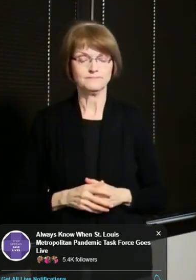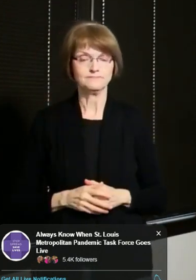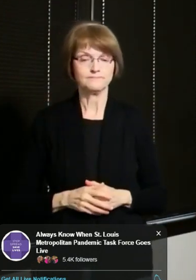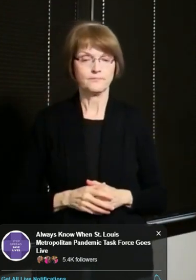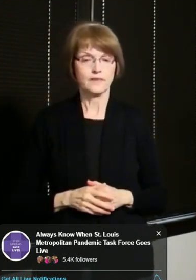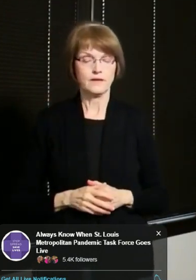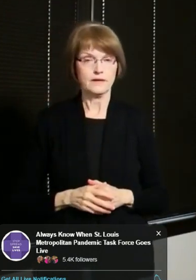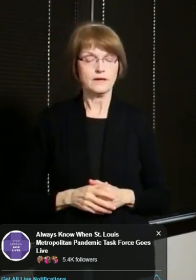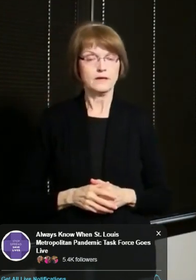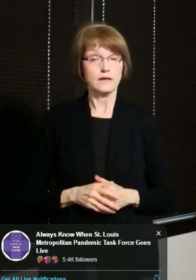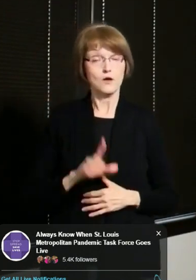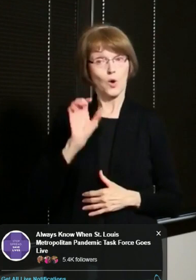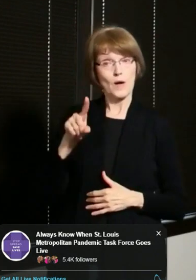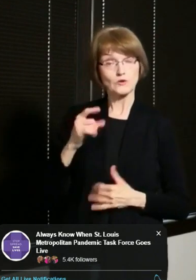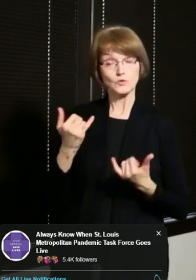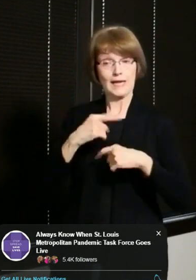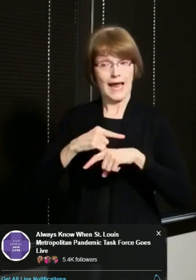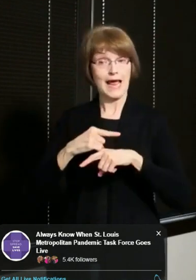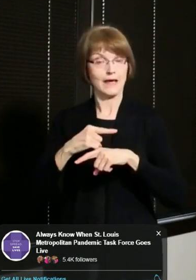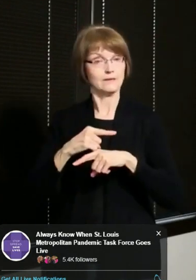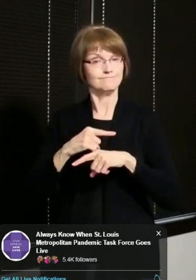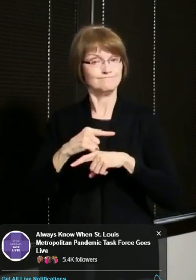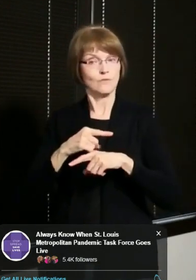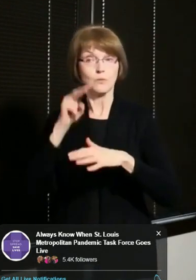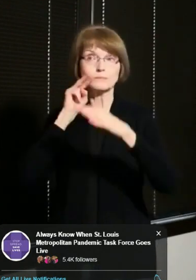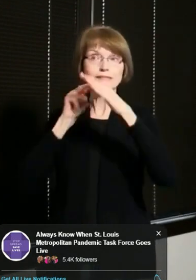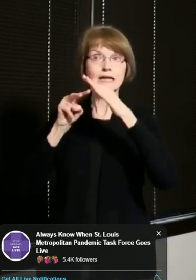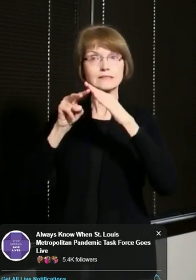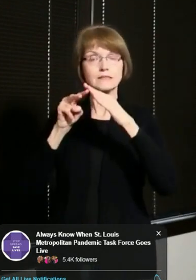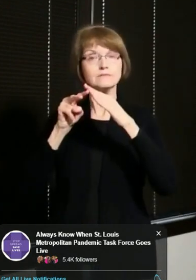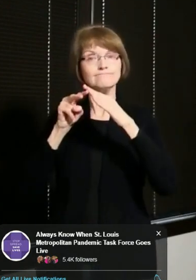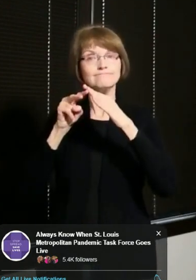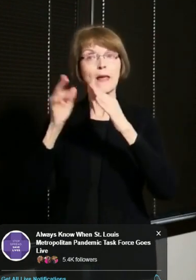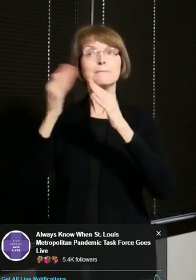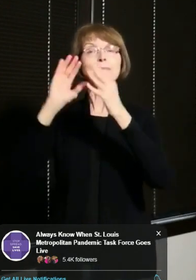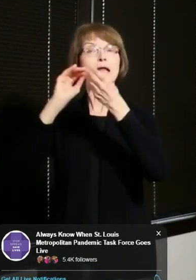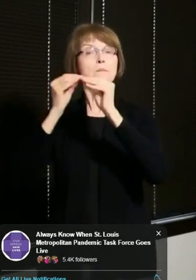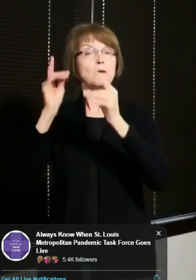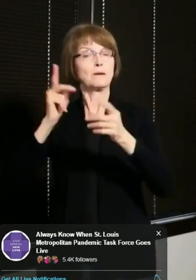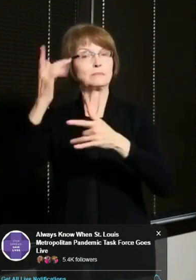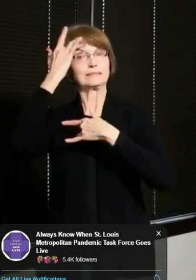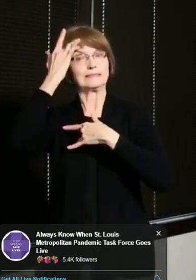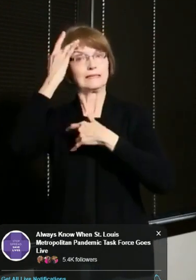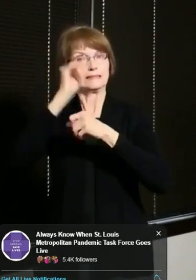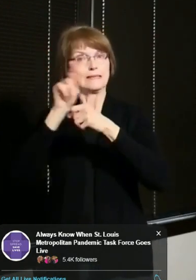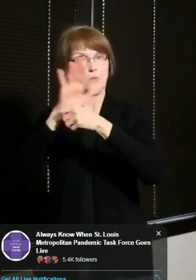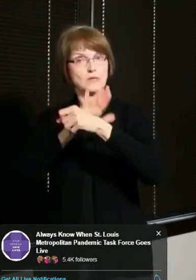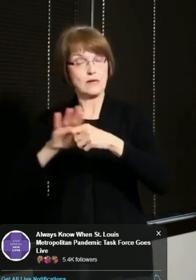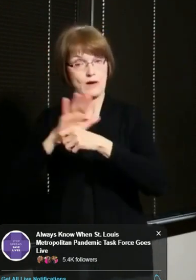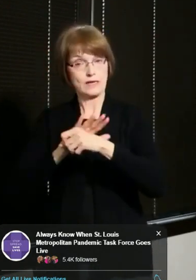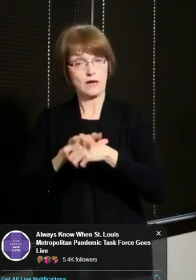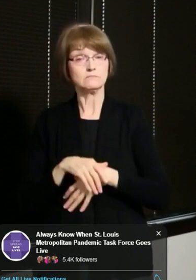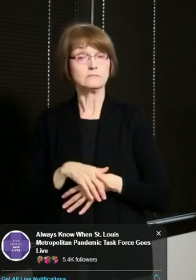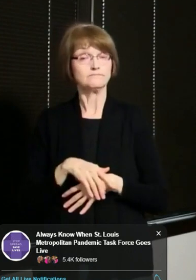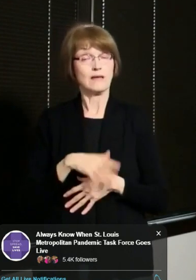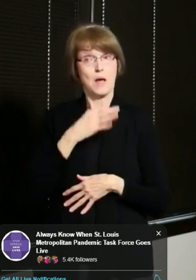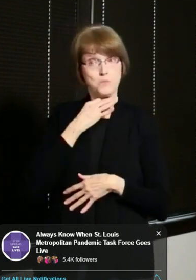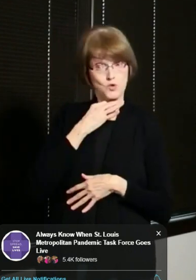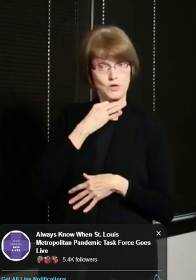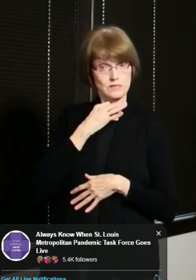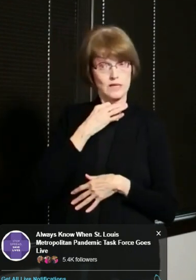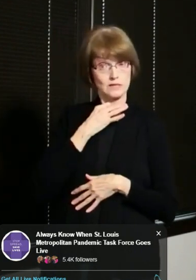Today was expected peak for the St. Louis area. Based on your modeling, have we reached the peak?